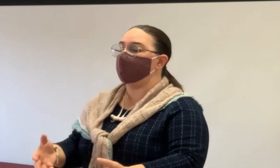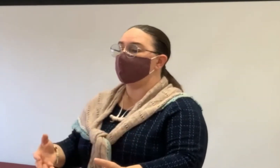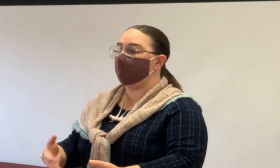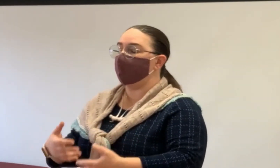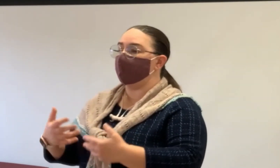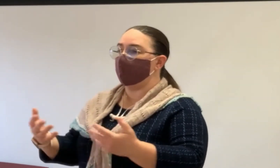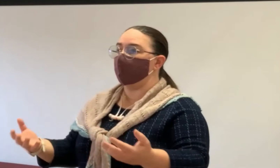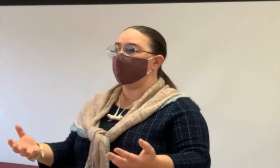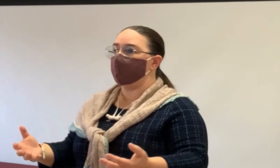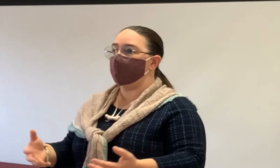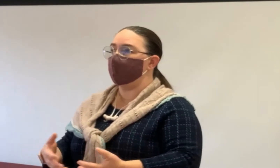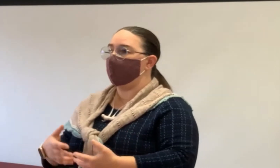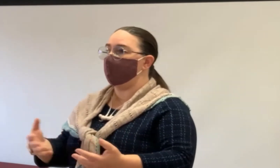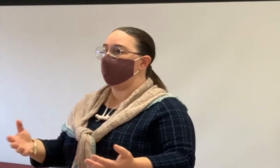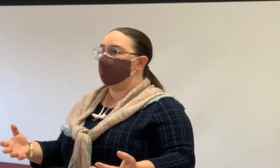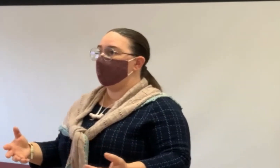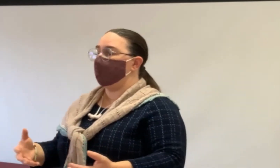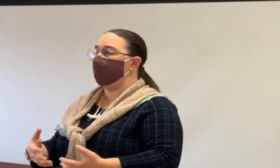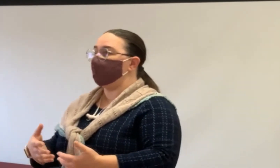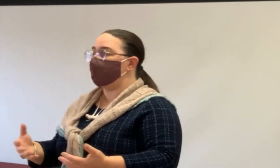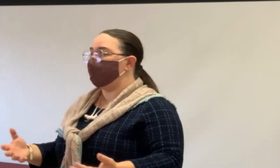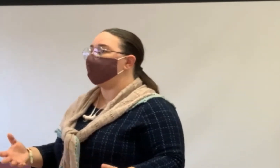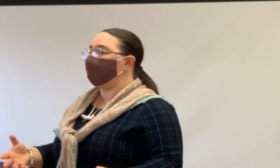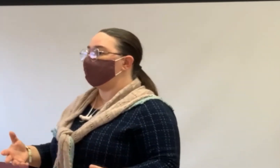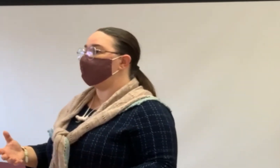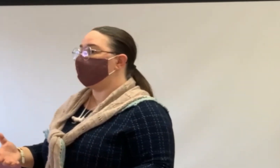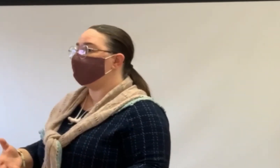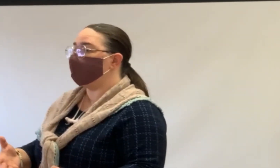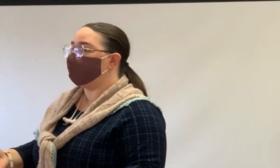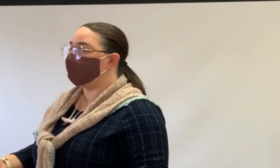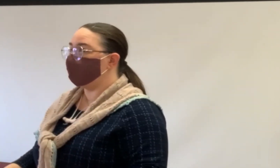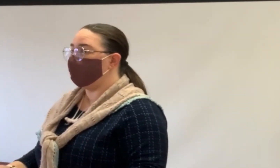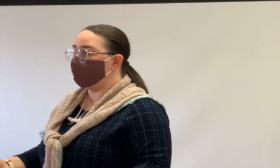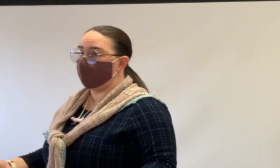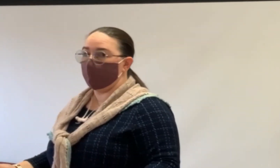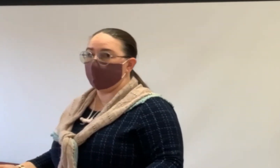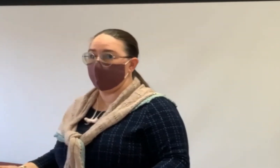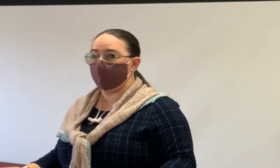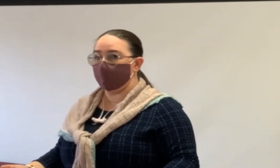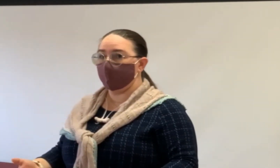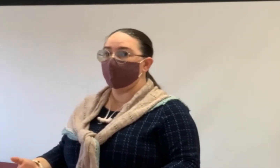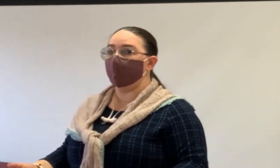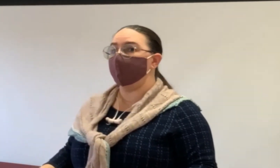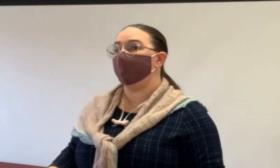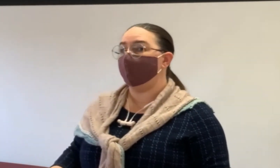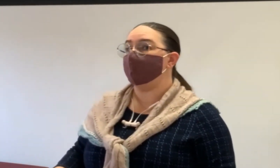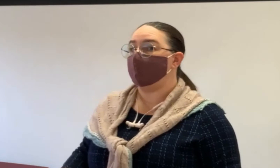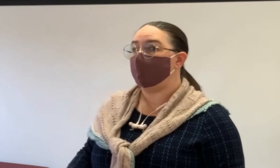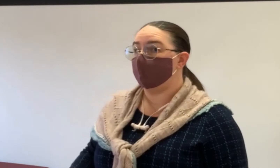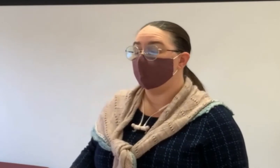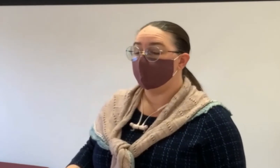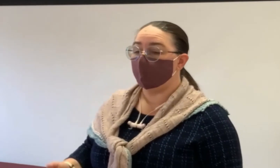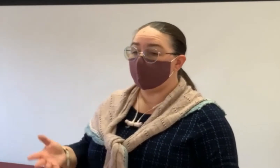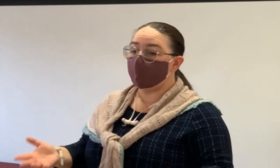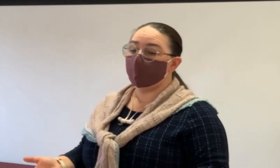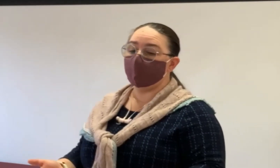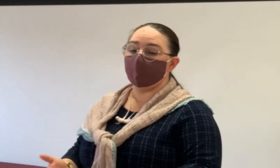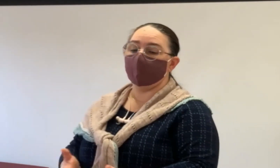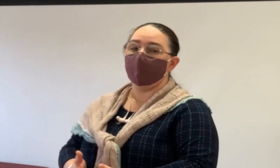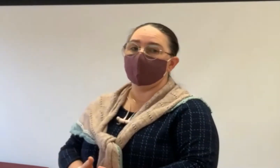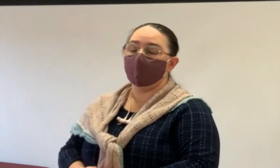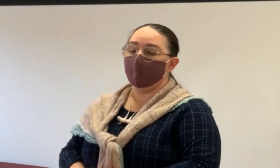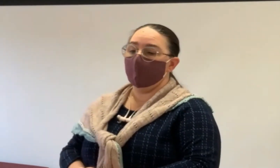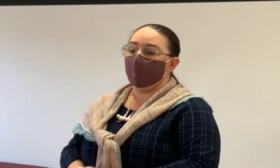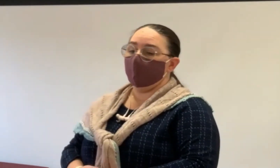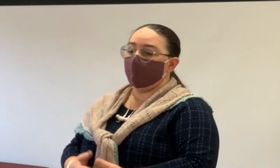you're planning to stay there but looking to make estate plans, understanding the value of your property is really where you have to begin. So that's one of the